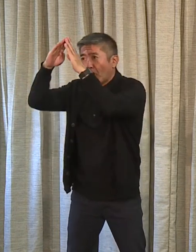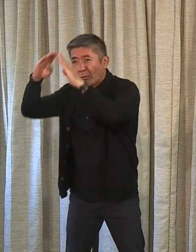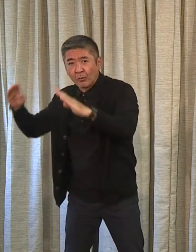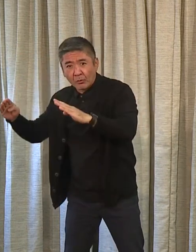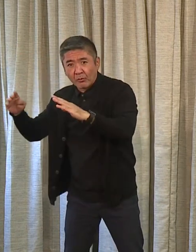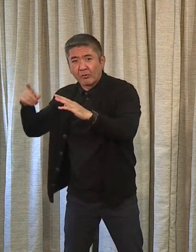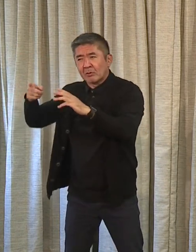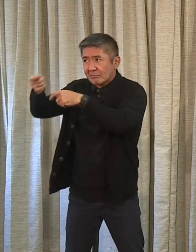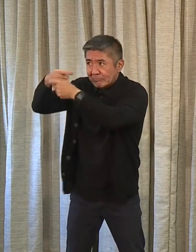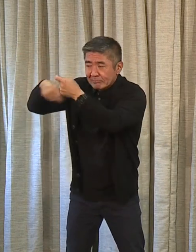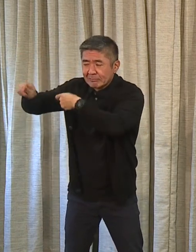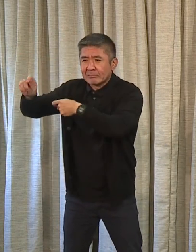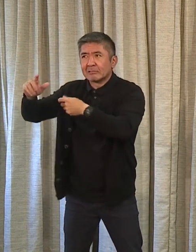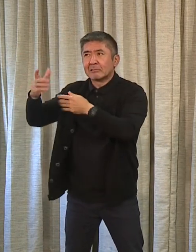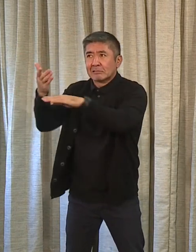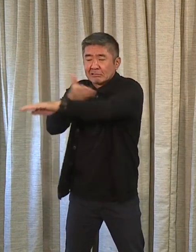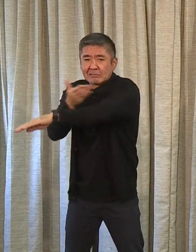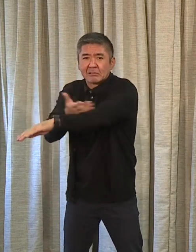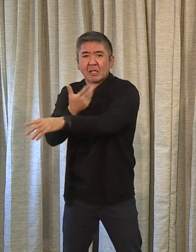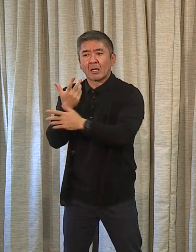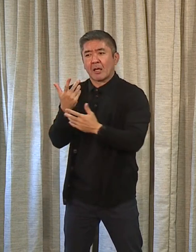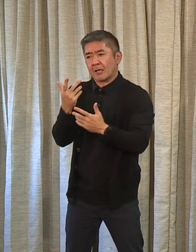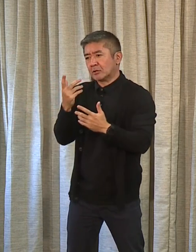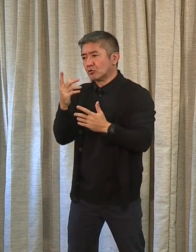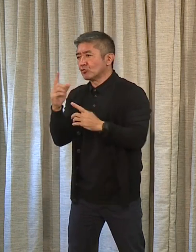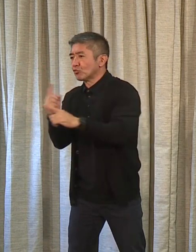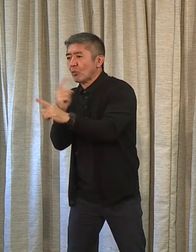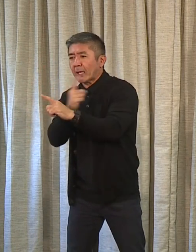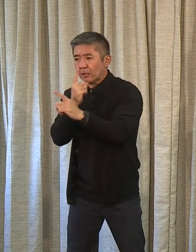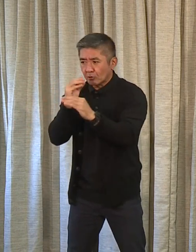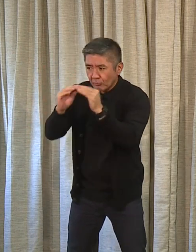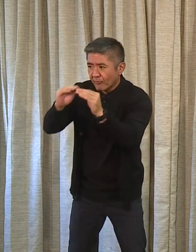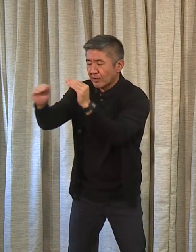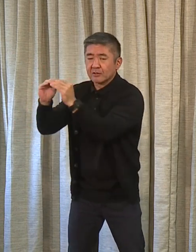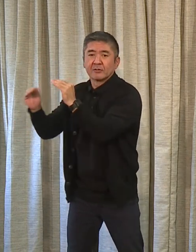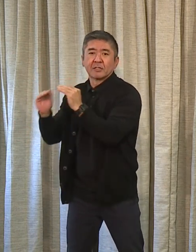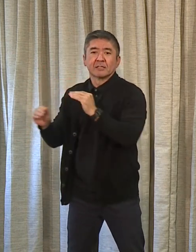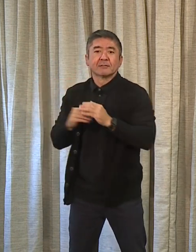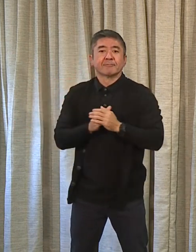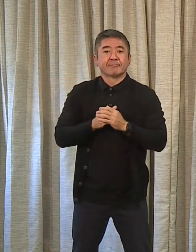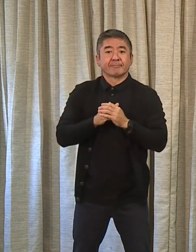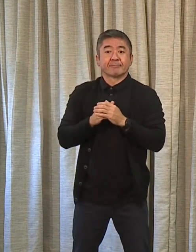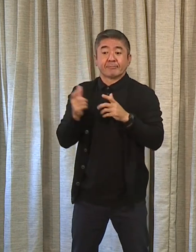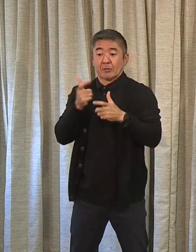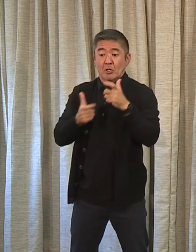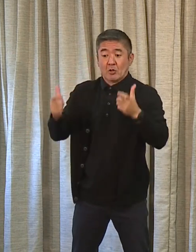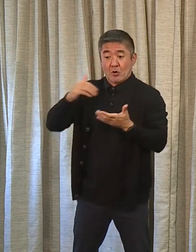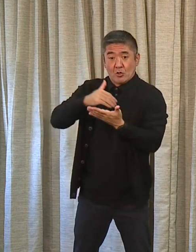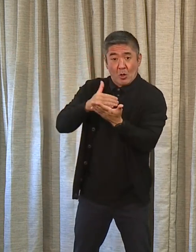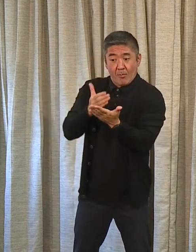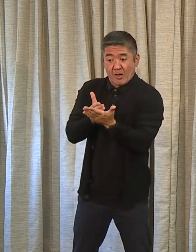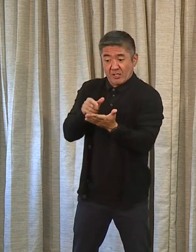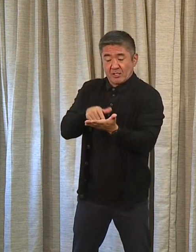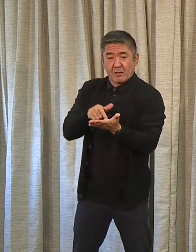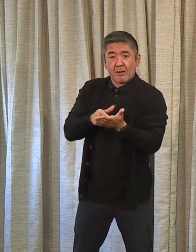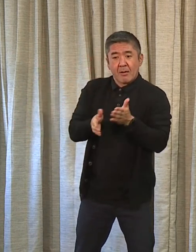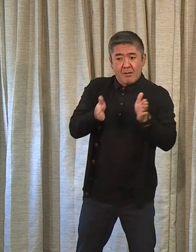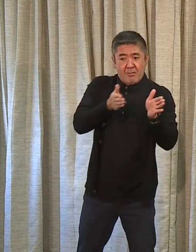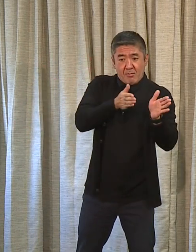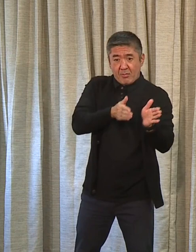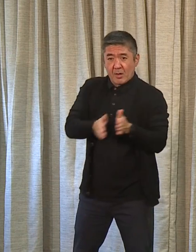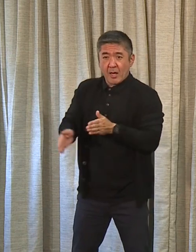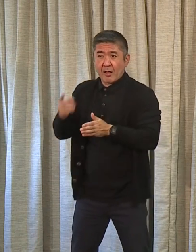and just doing regular maintenance on these. The larger portion is for the planning of a major